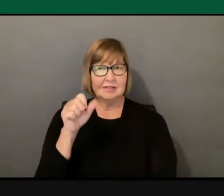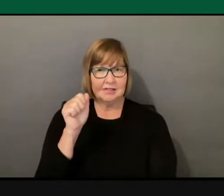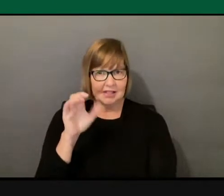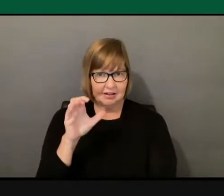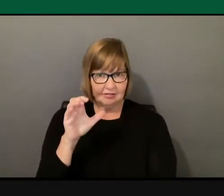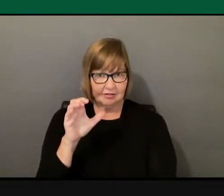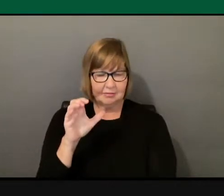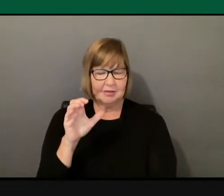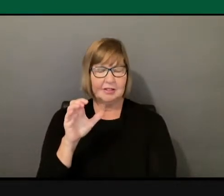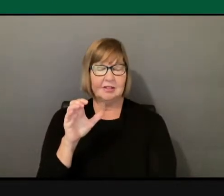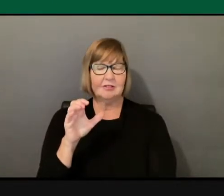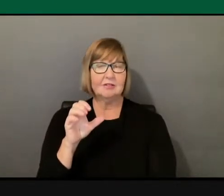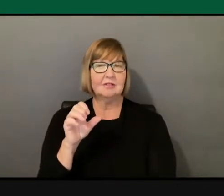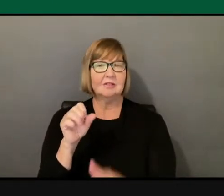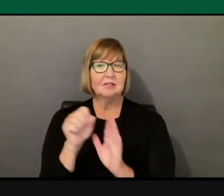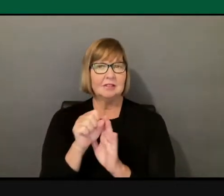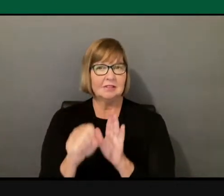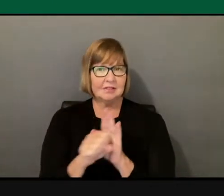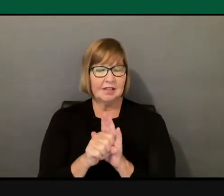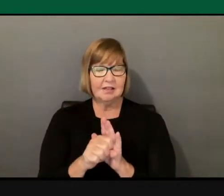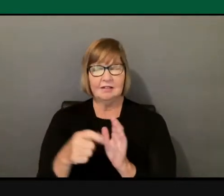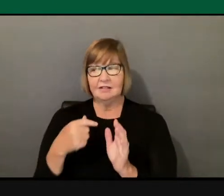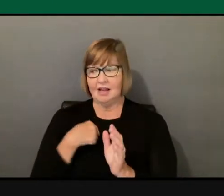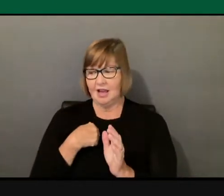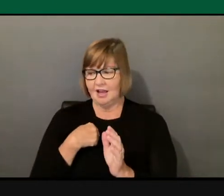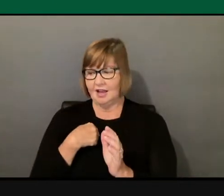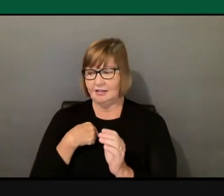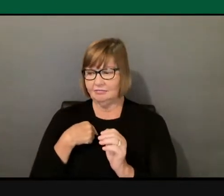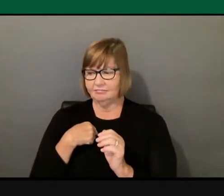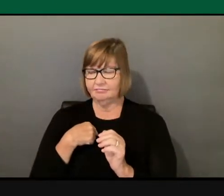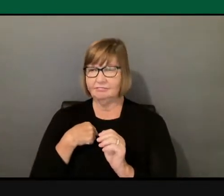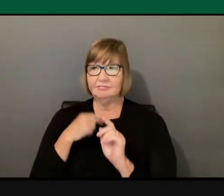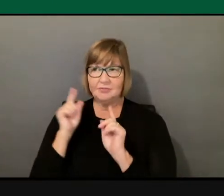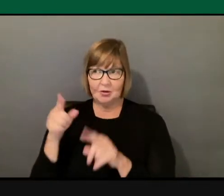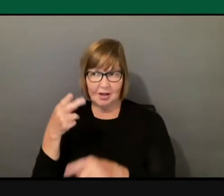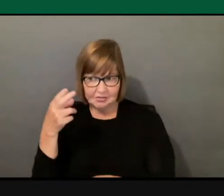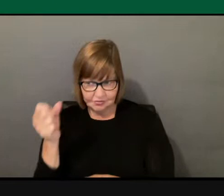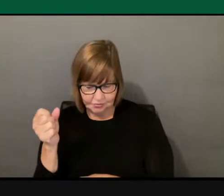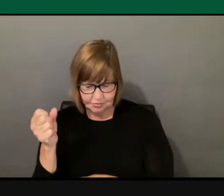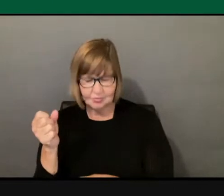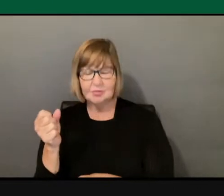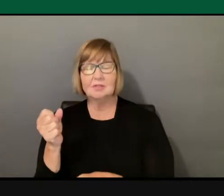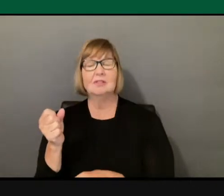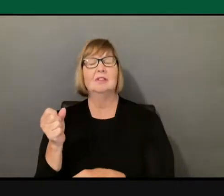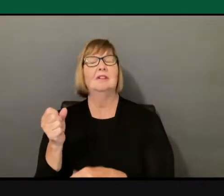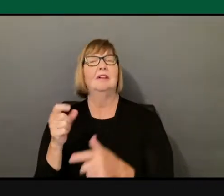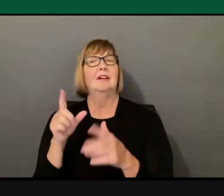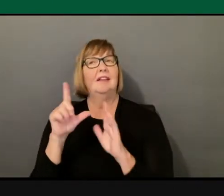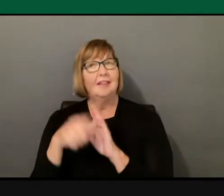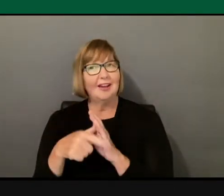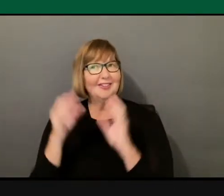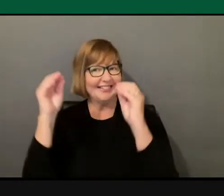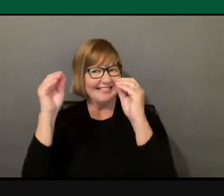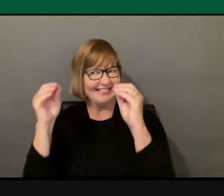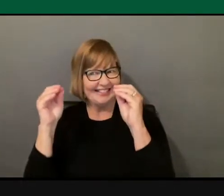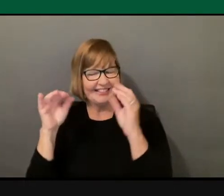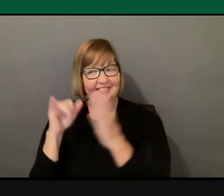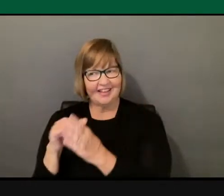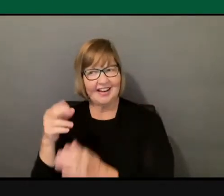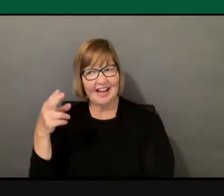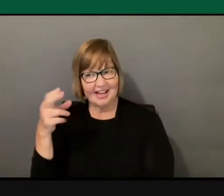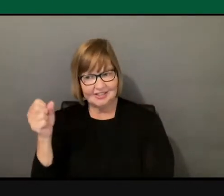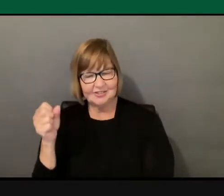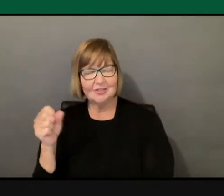Angeles for 14 years. And so, part of my development as an